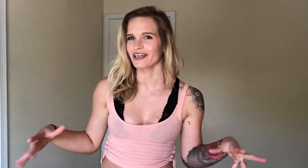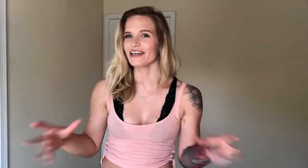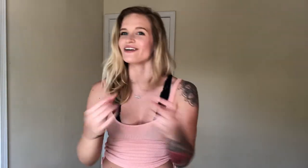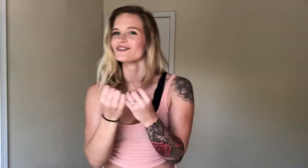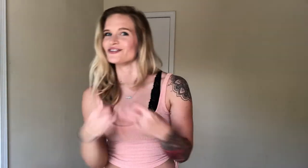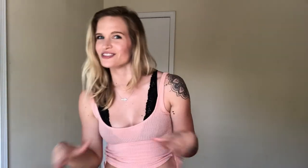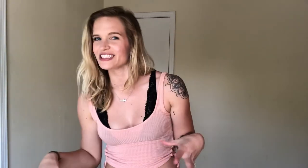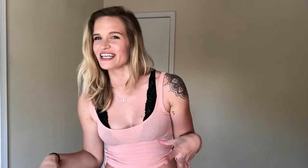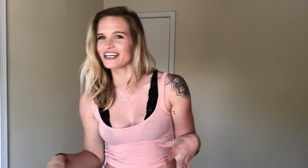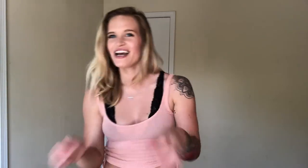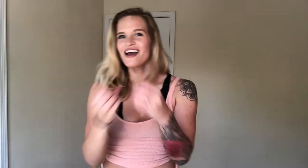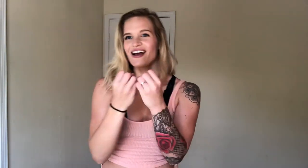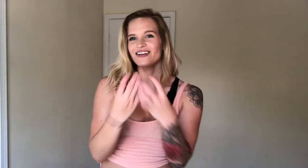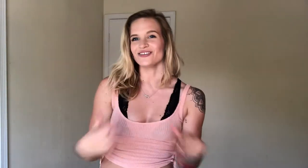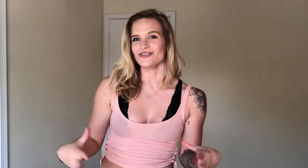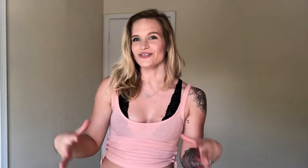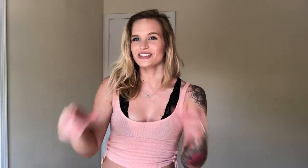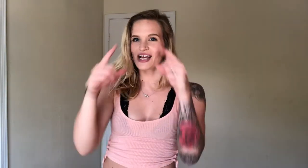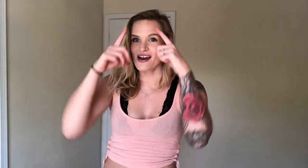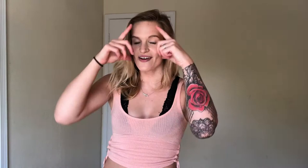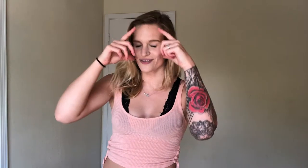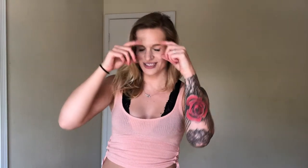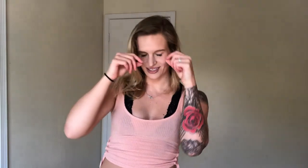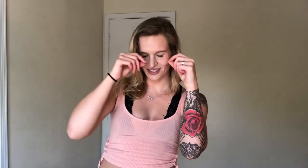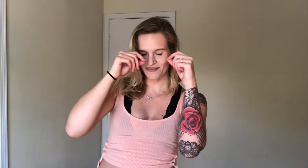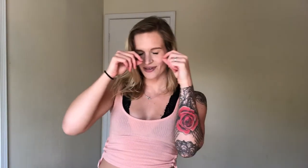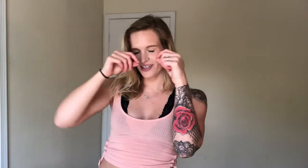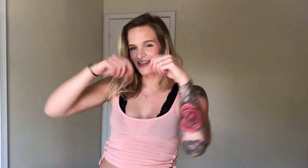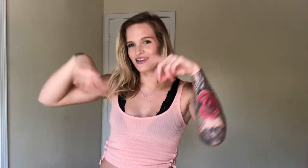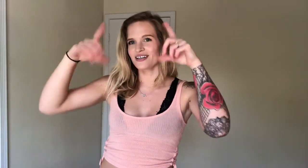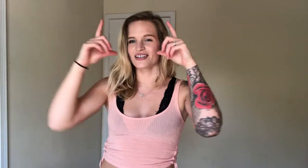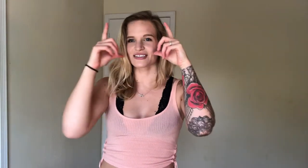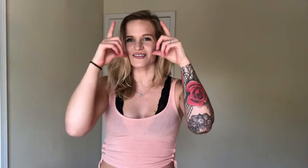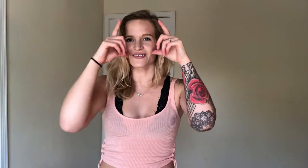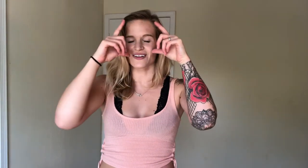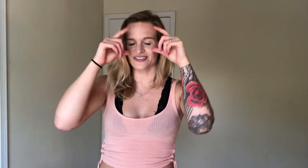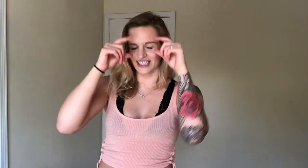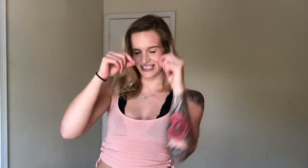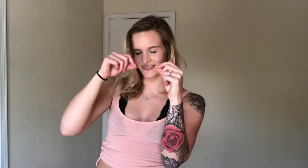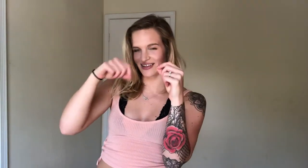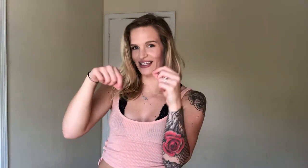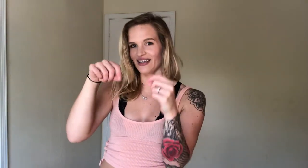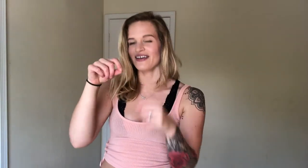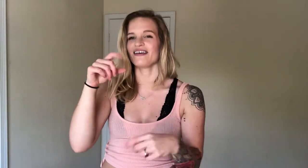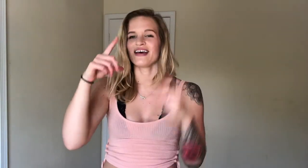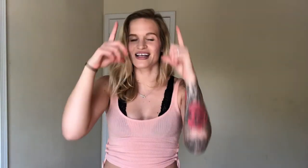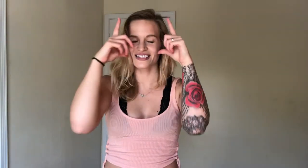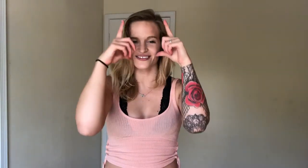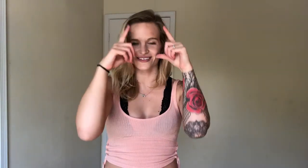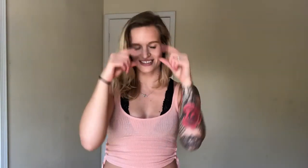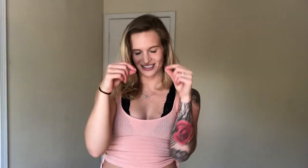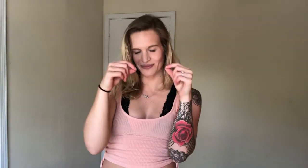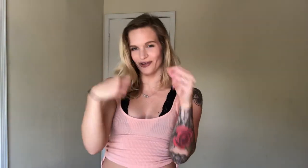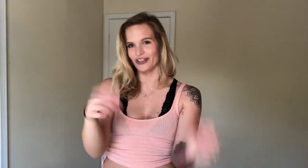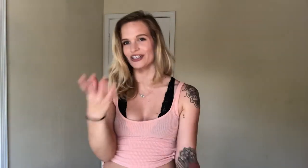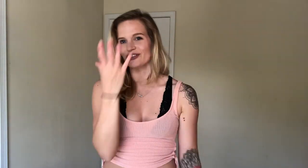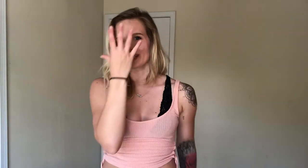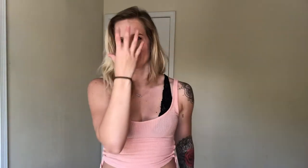it. You're losing it. Lose. No sleep. So close your eyes with it. No sleep. Or you could do it like